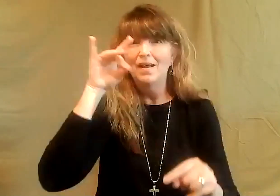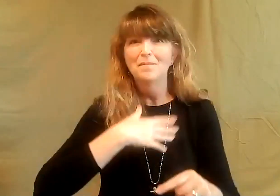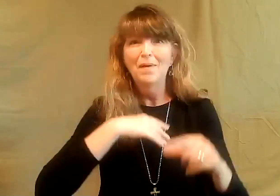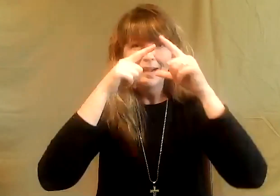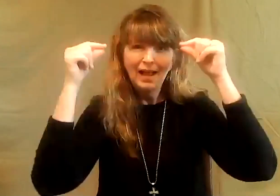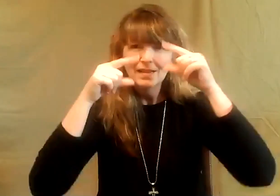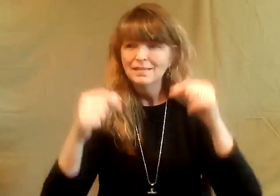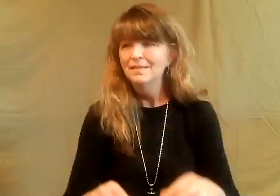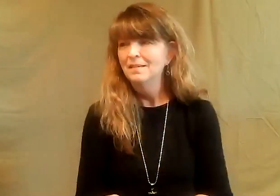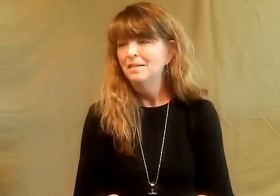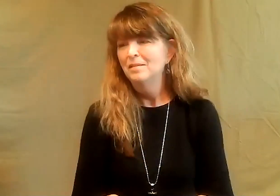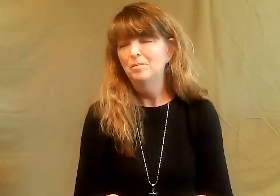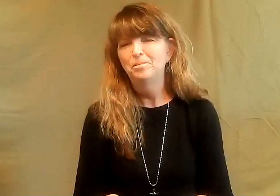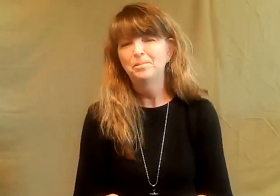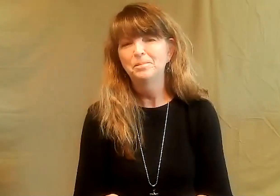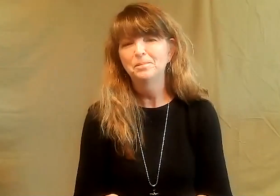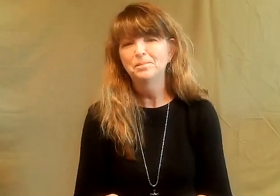of pairs of glasses and i still can't find them when i need them